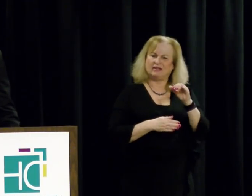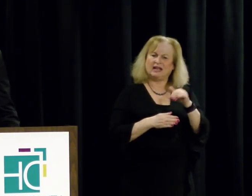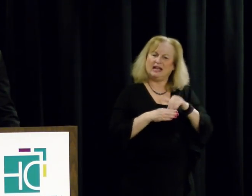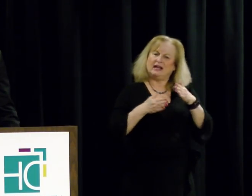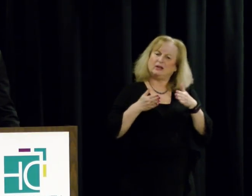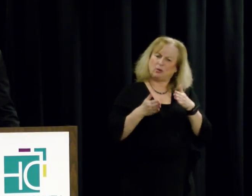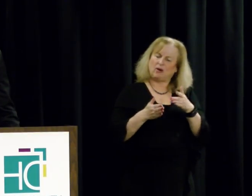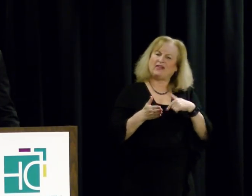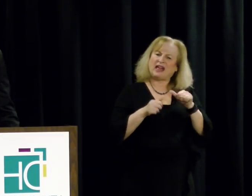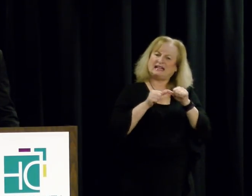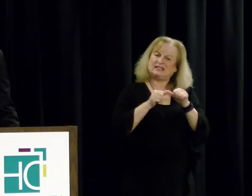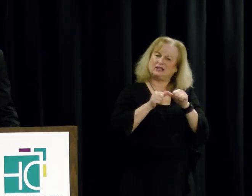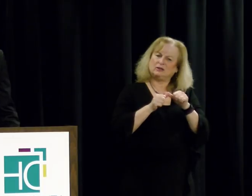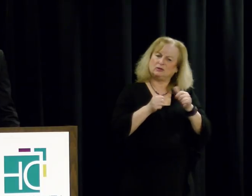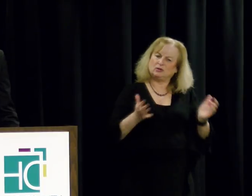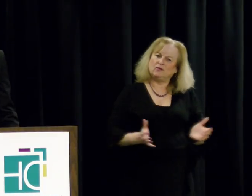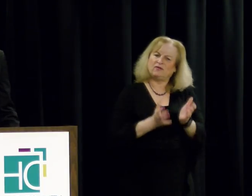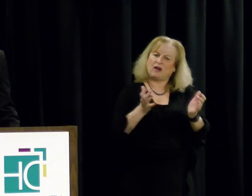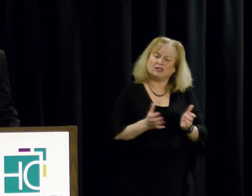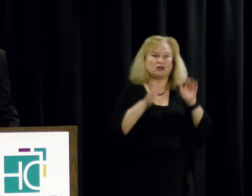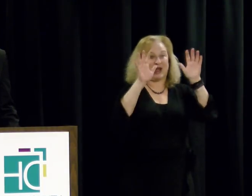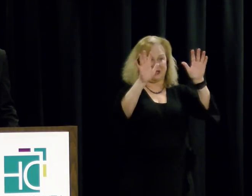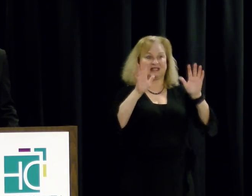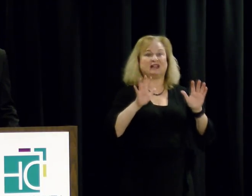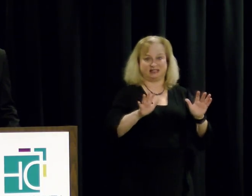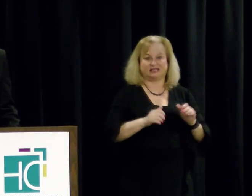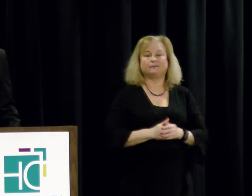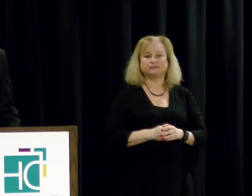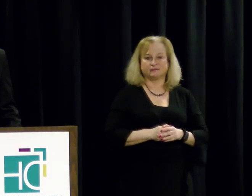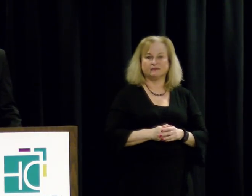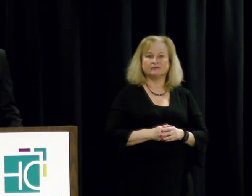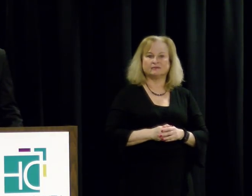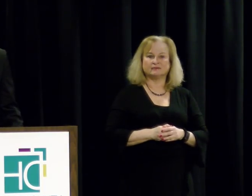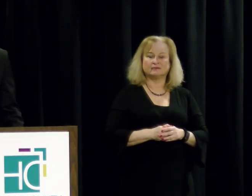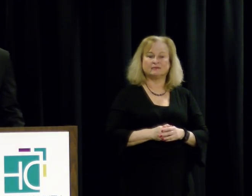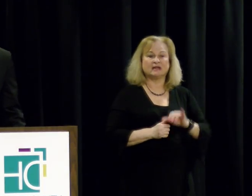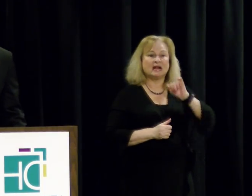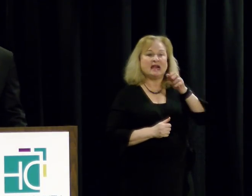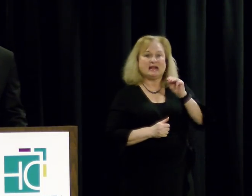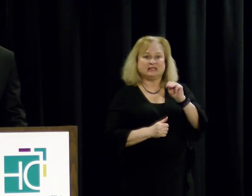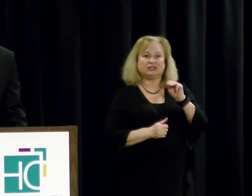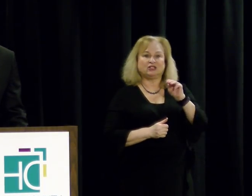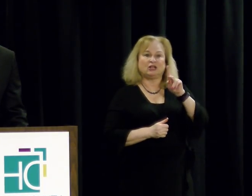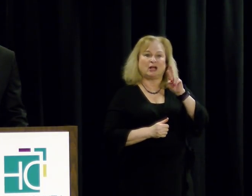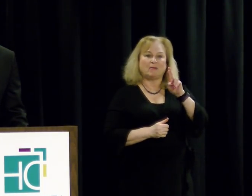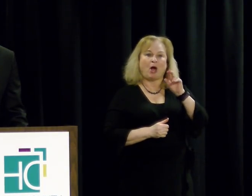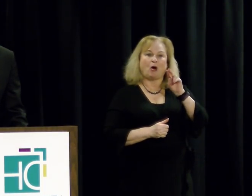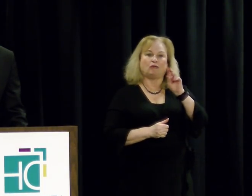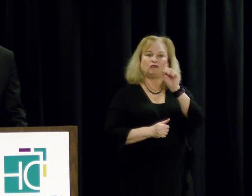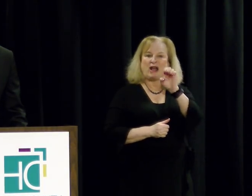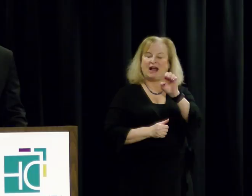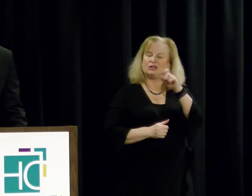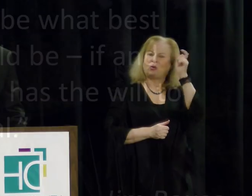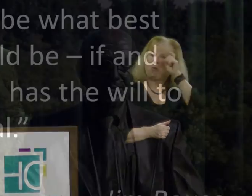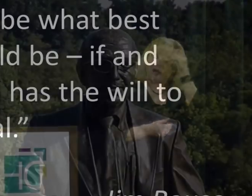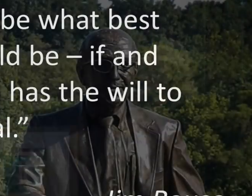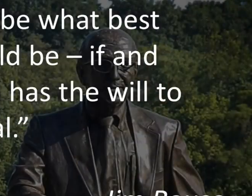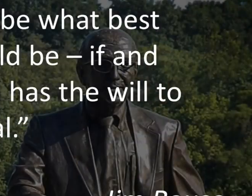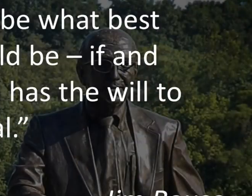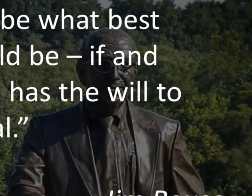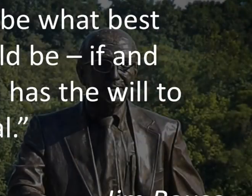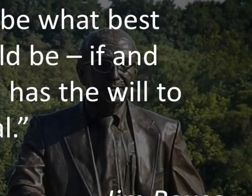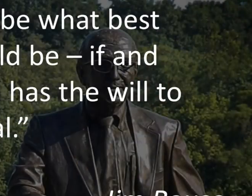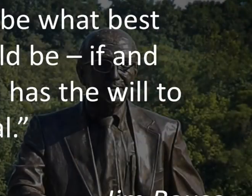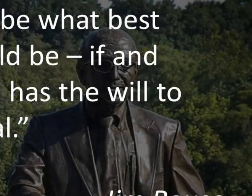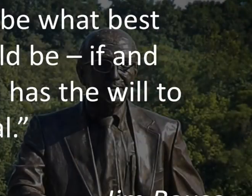that continues to foster excellence. Jim Rouse wisely noted that